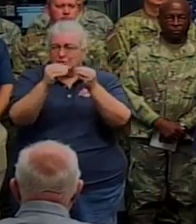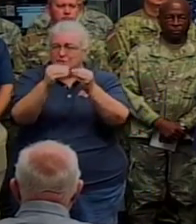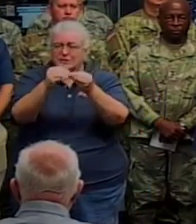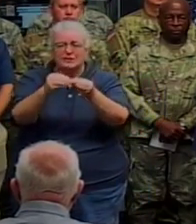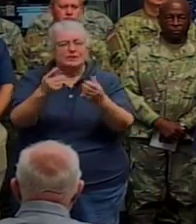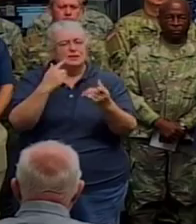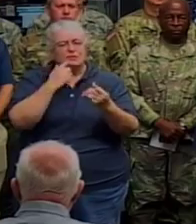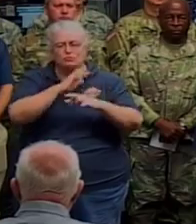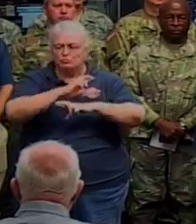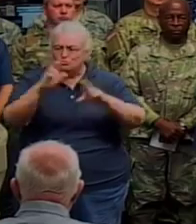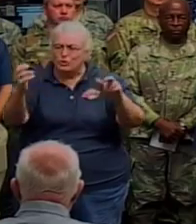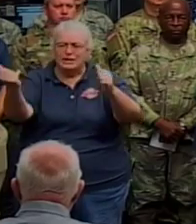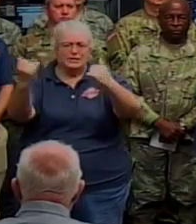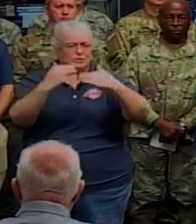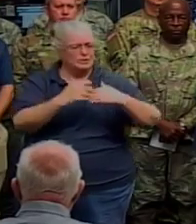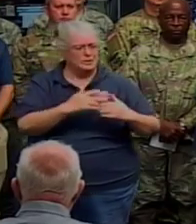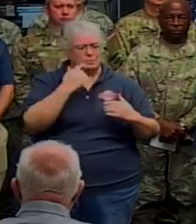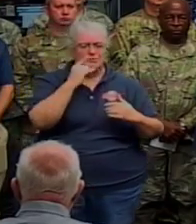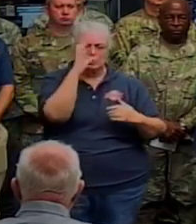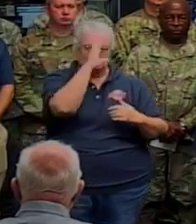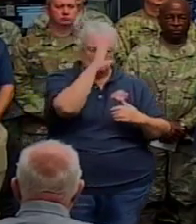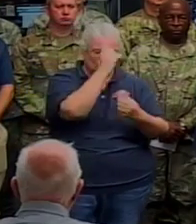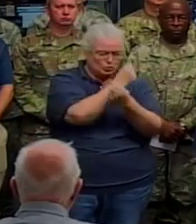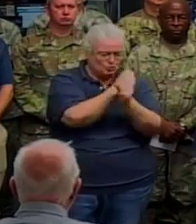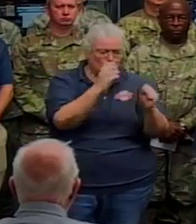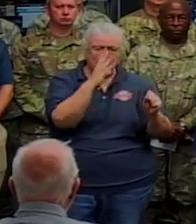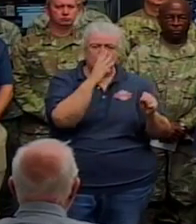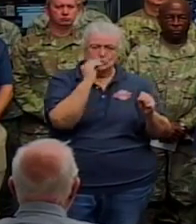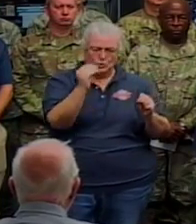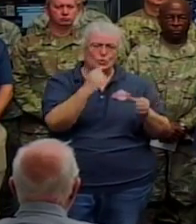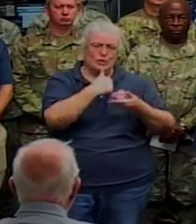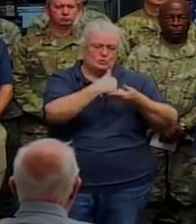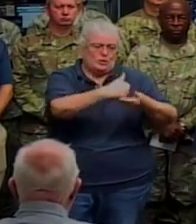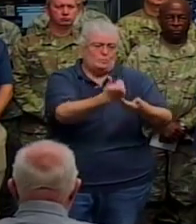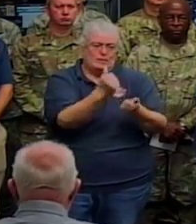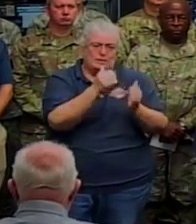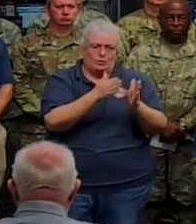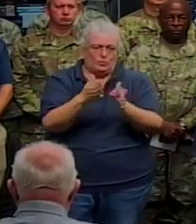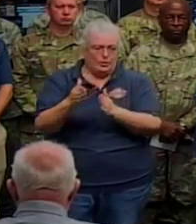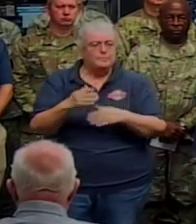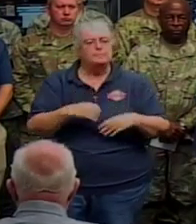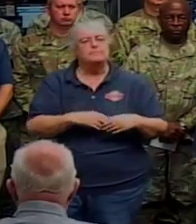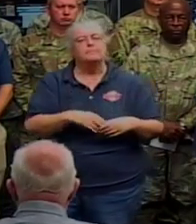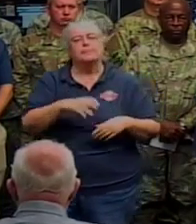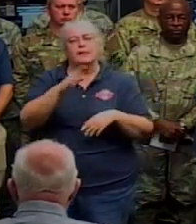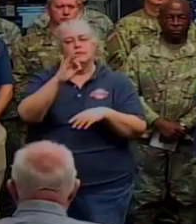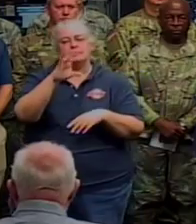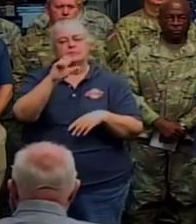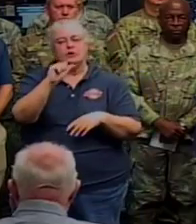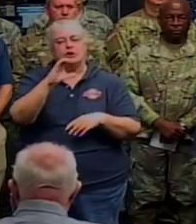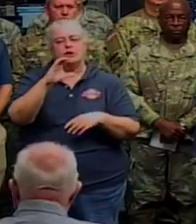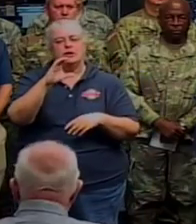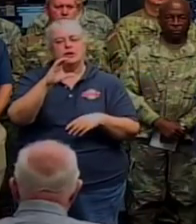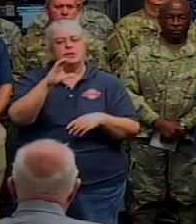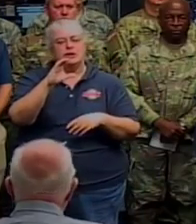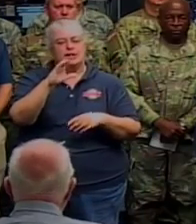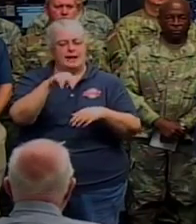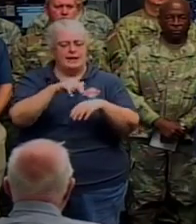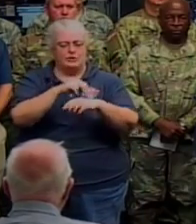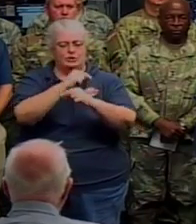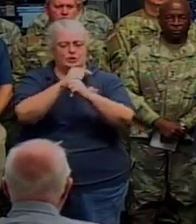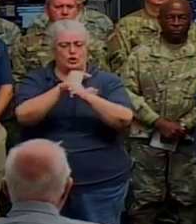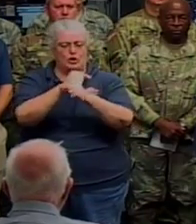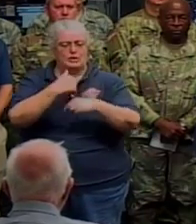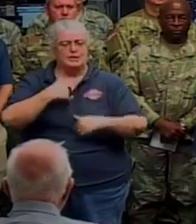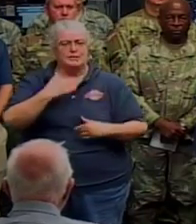security operations, and search and rescue. The Florida National Guard has coordinated for 15 aviation assets